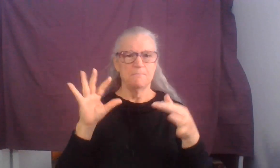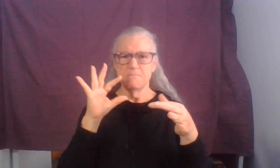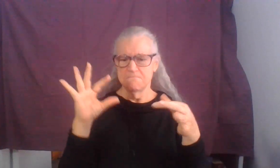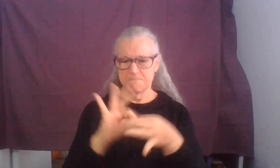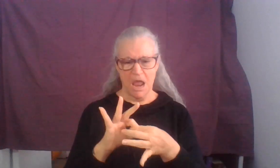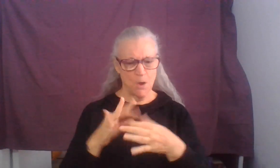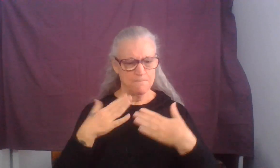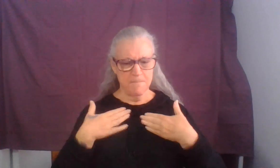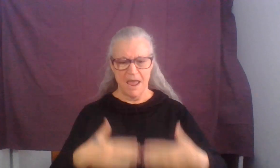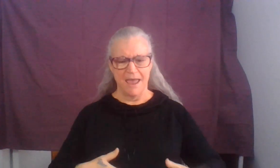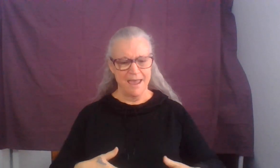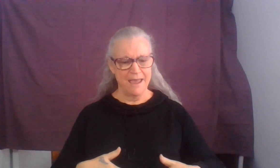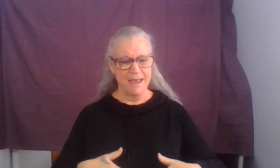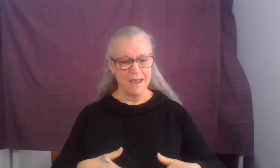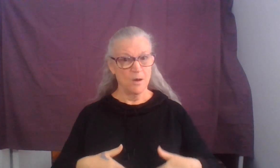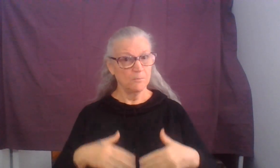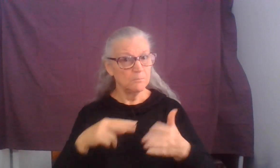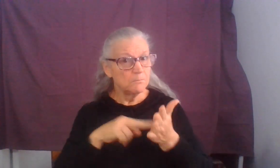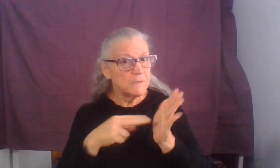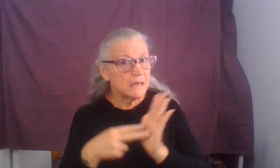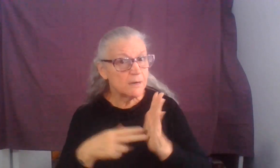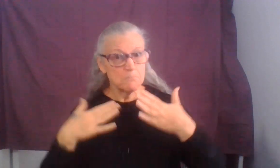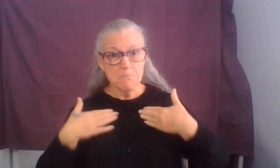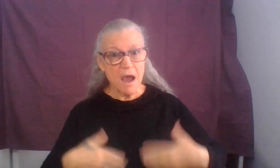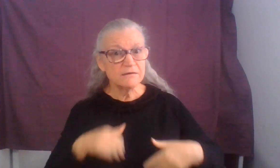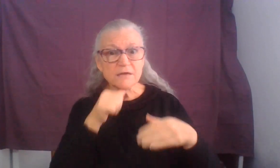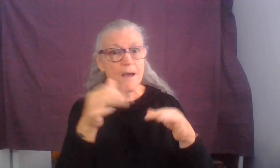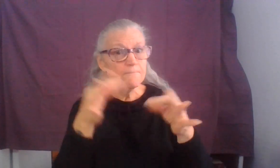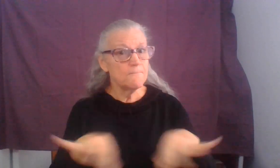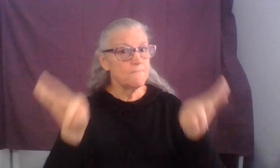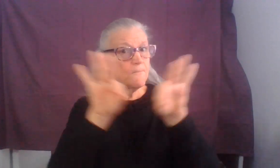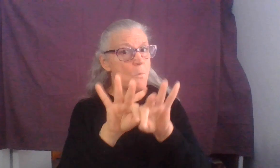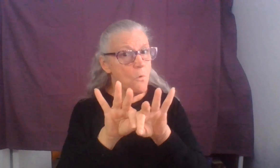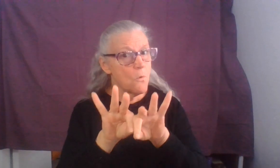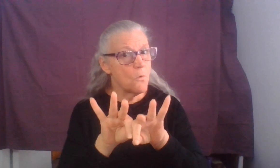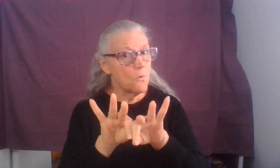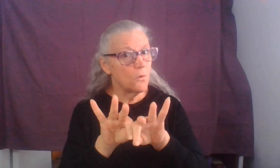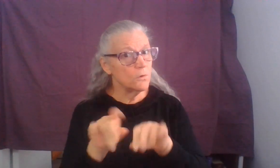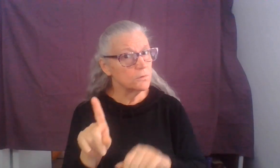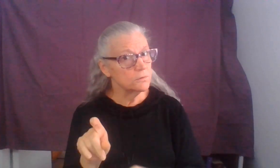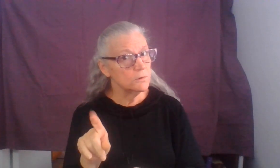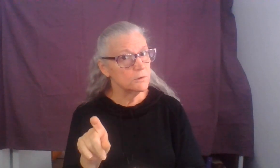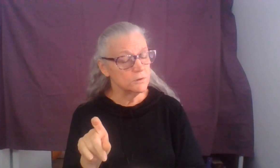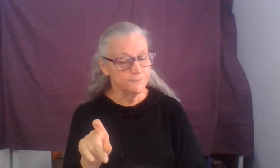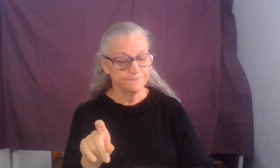I do not belong to the body. It does not for this reason belong any less to the body.